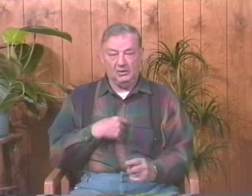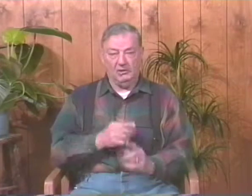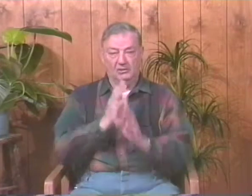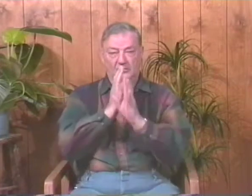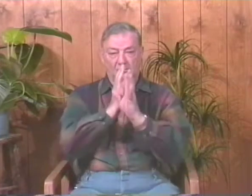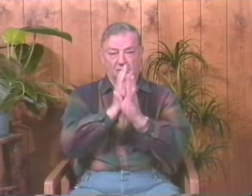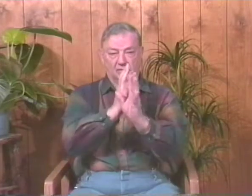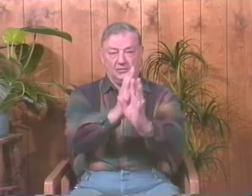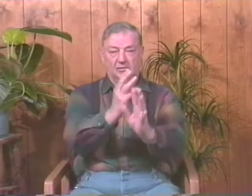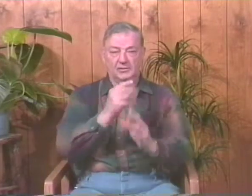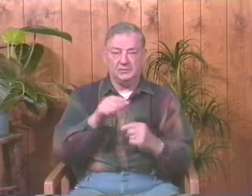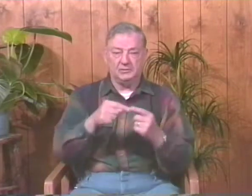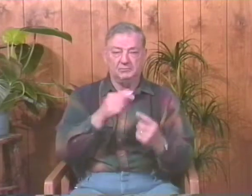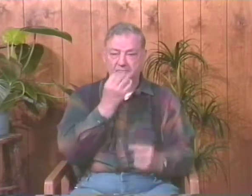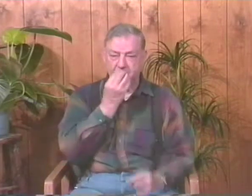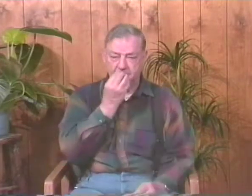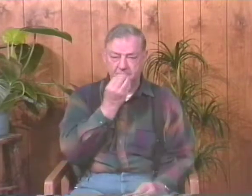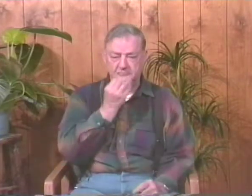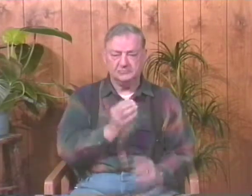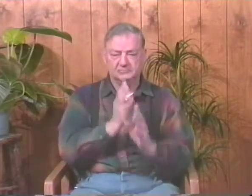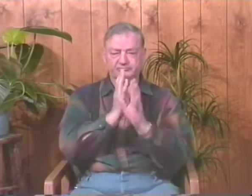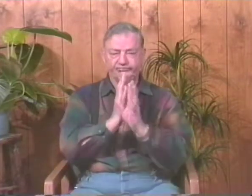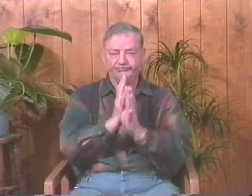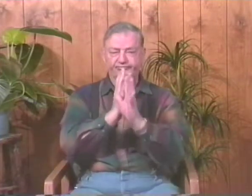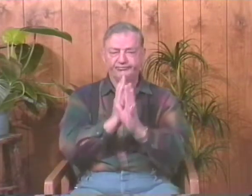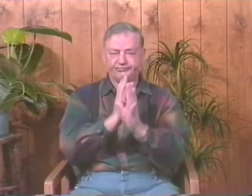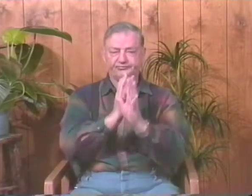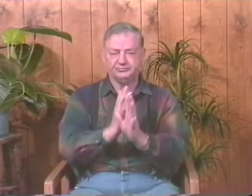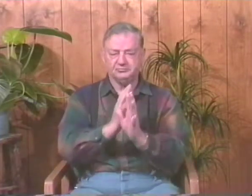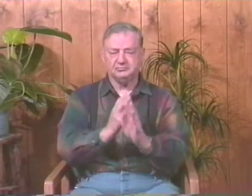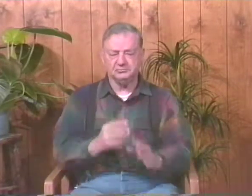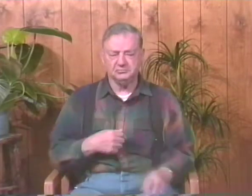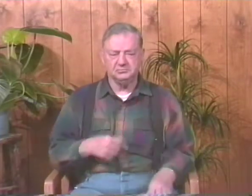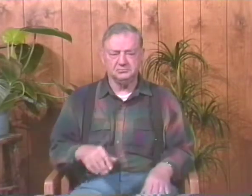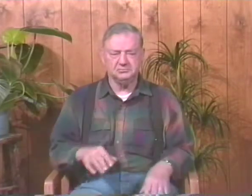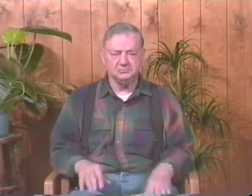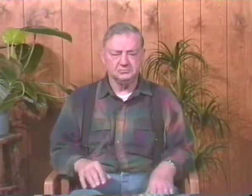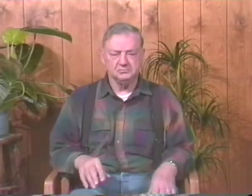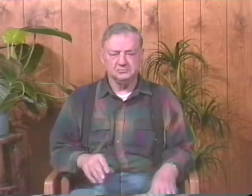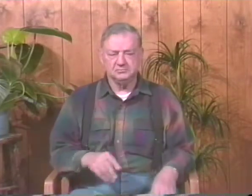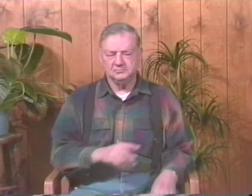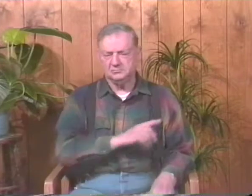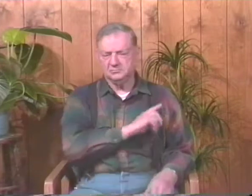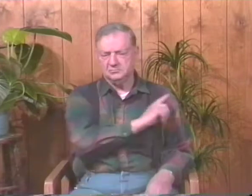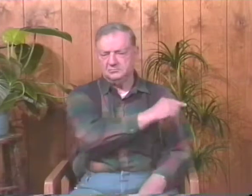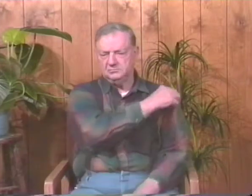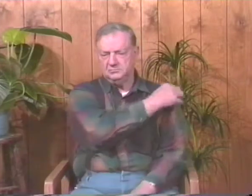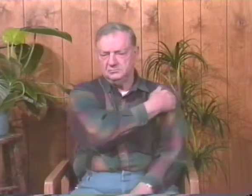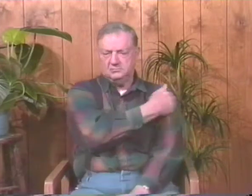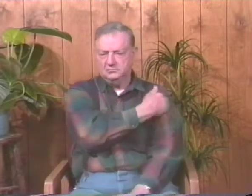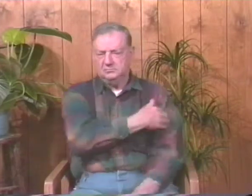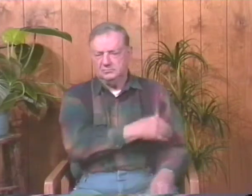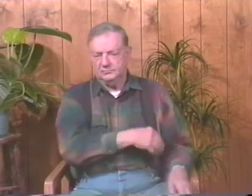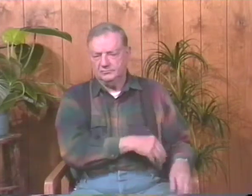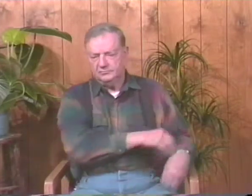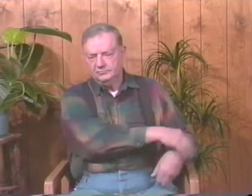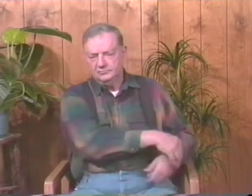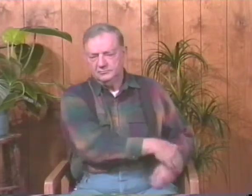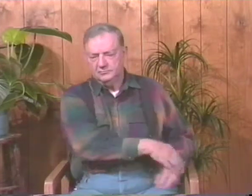And when we'd all line up to go for our meal, we'd be in this single file. And I'd feel someone tap me on the